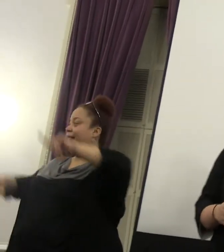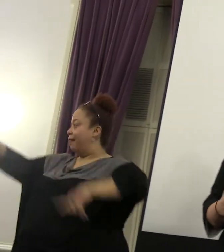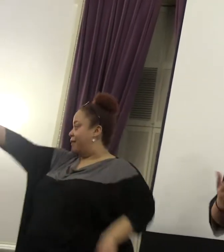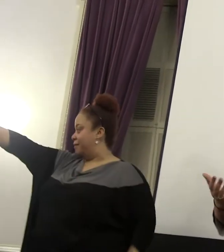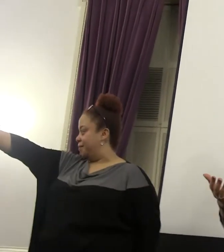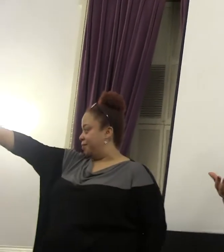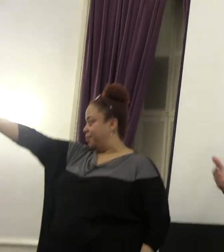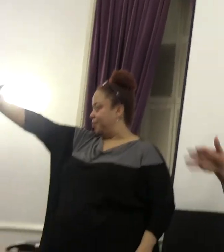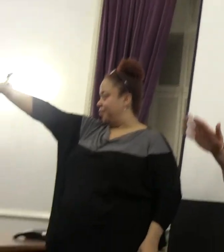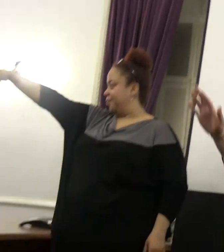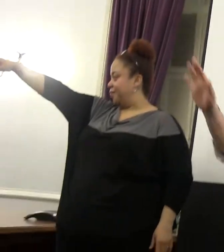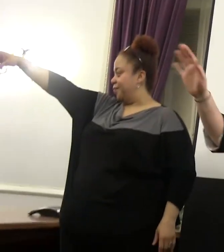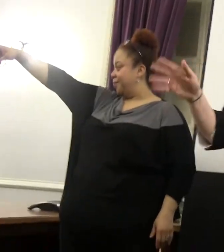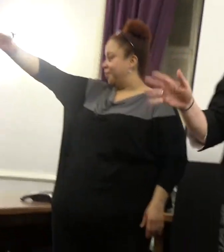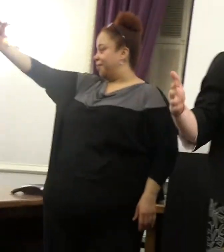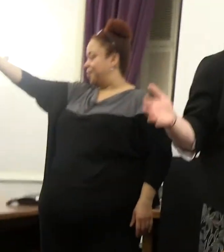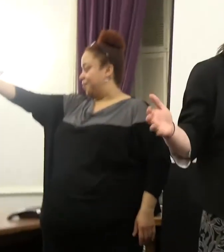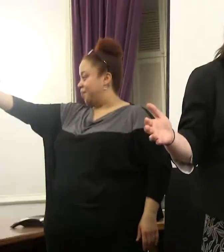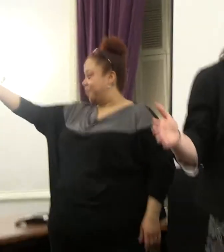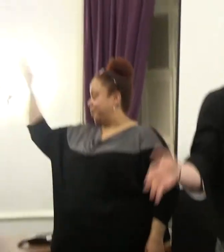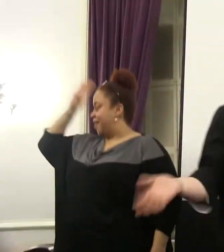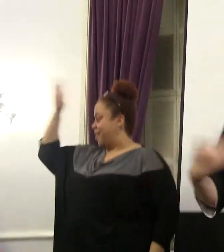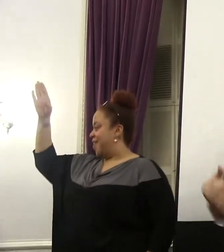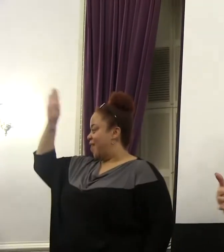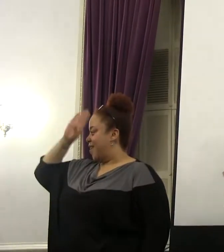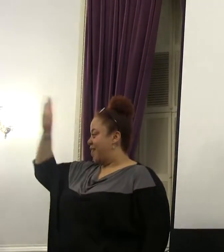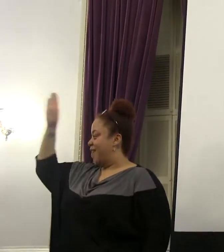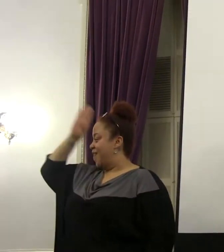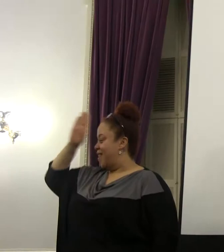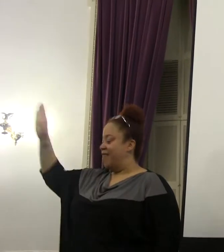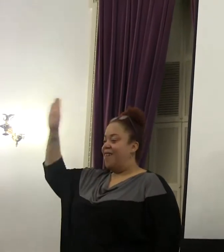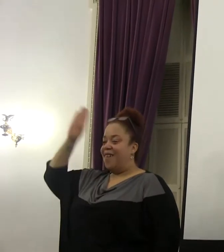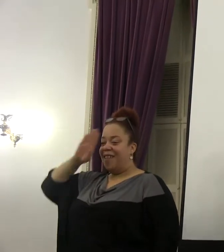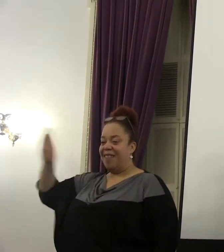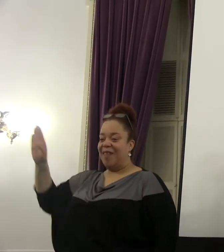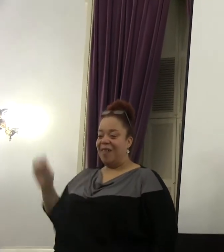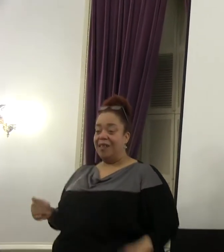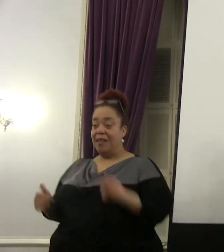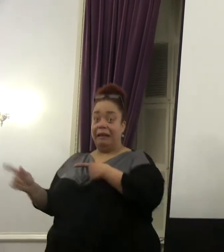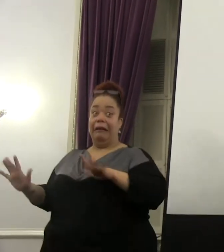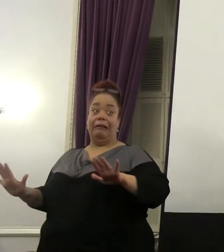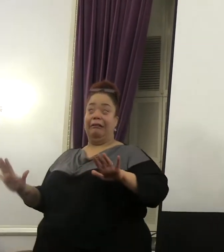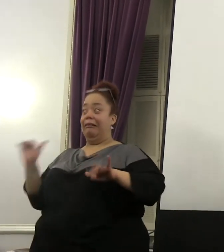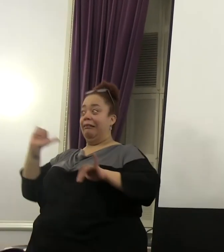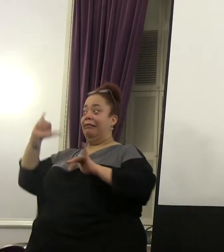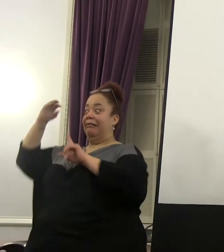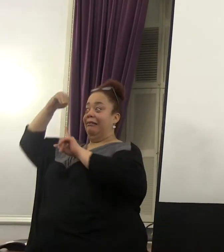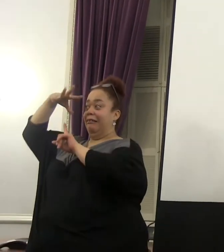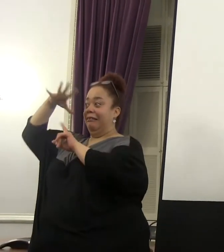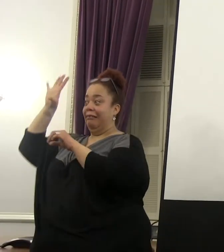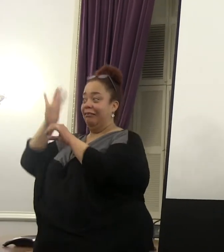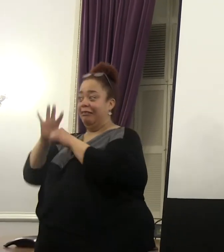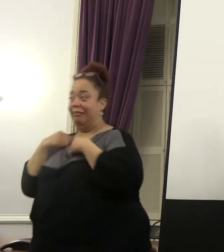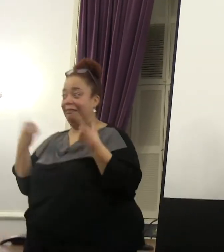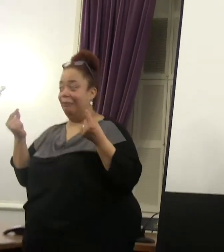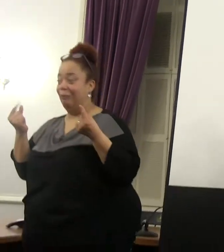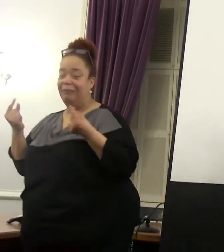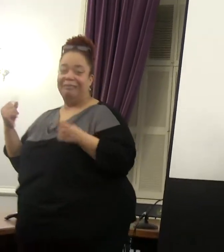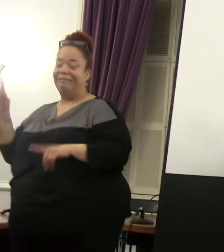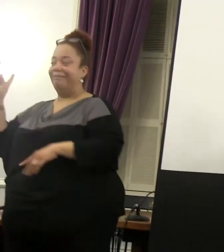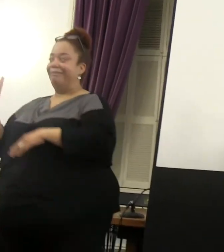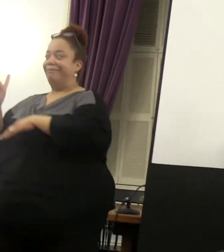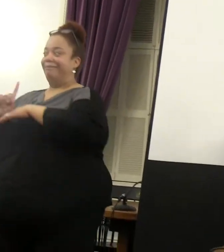So in all honesty. Like it was in the hallway where I told her that I'd like her to come up. And I thought she was a joke. Oh. See.